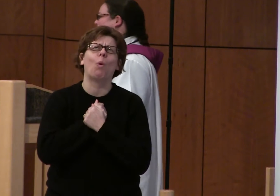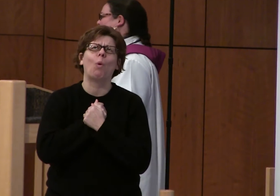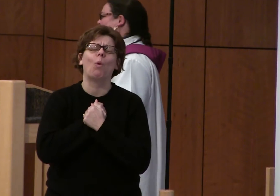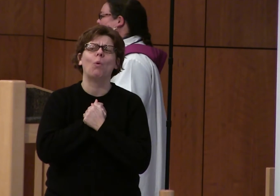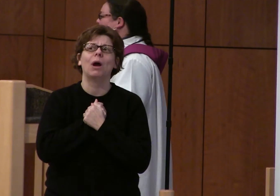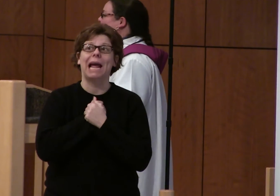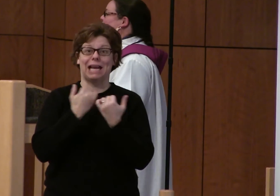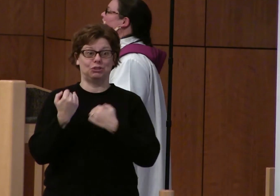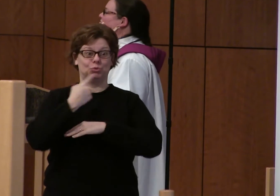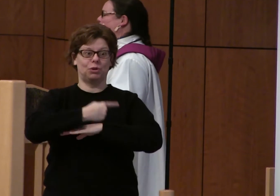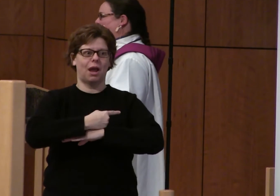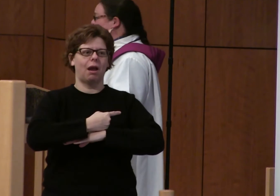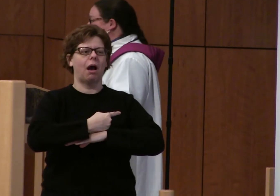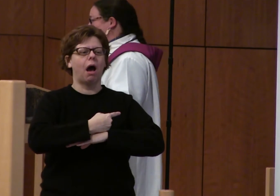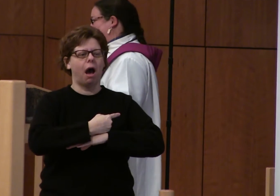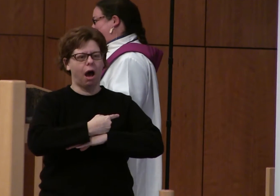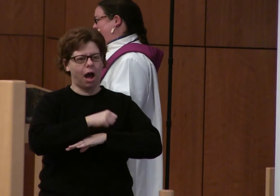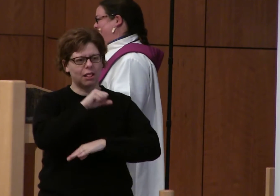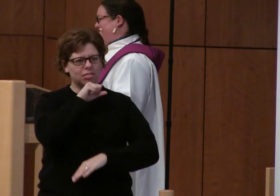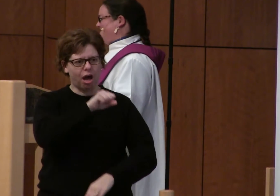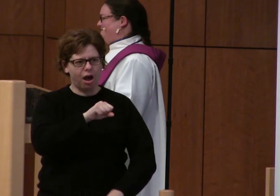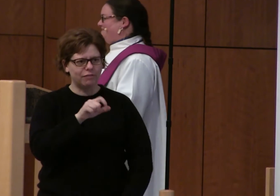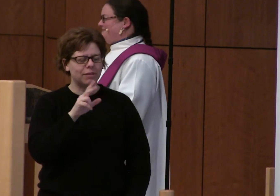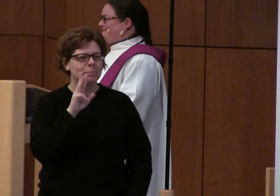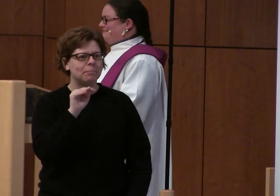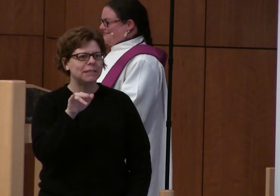especially today, we love those twins.